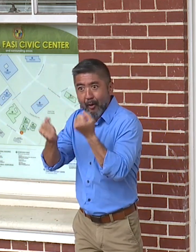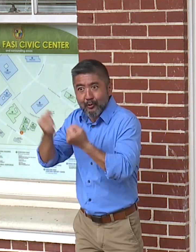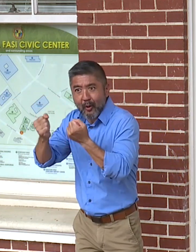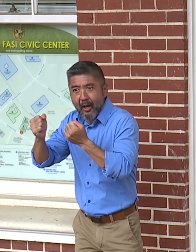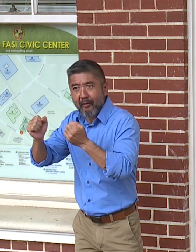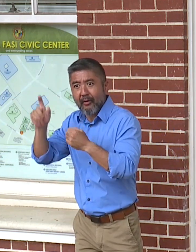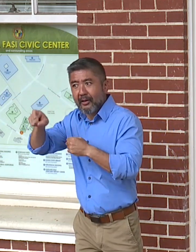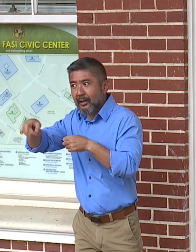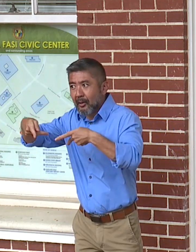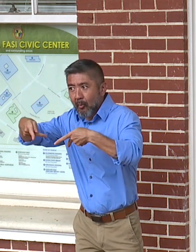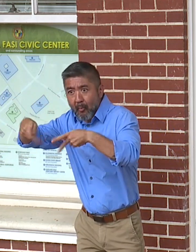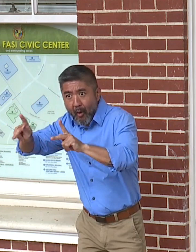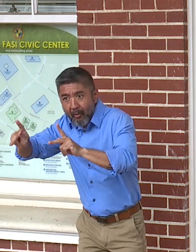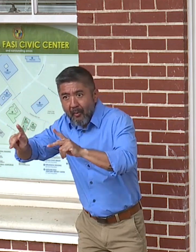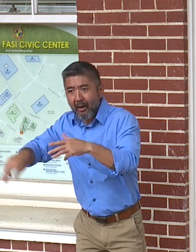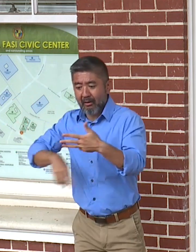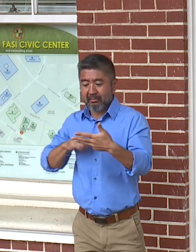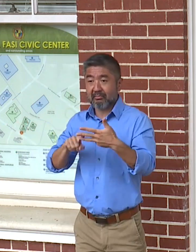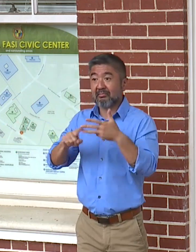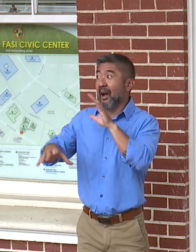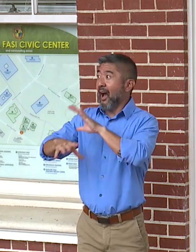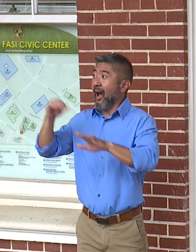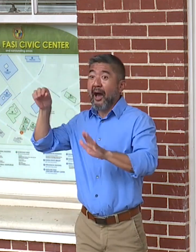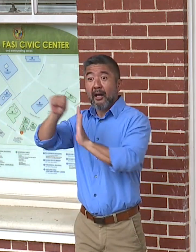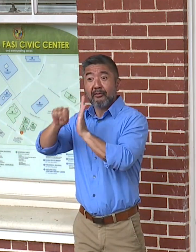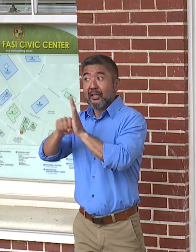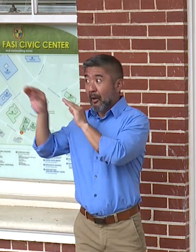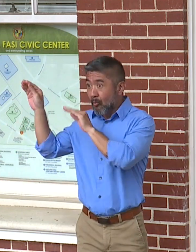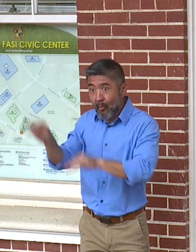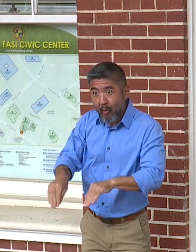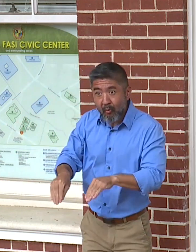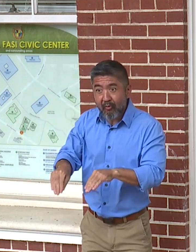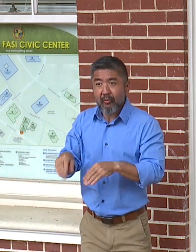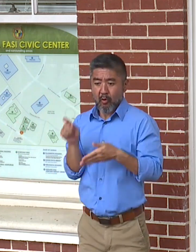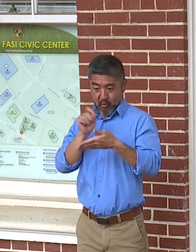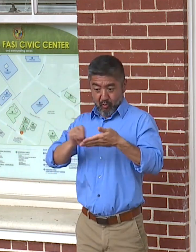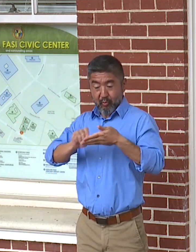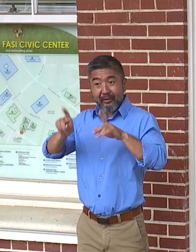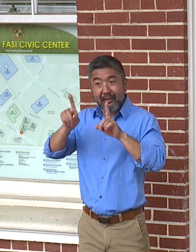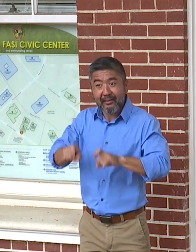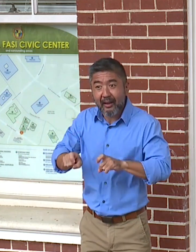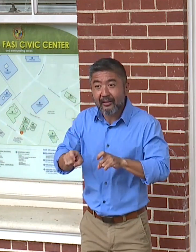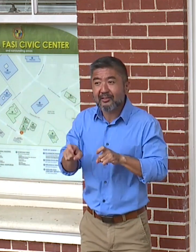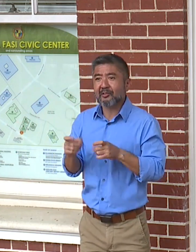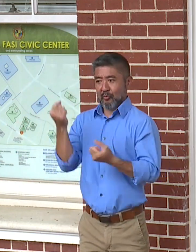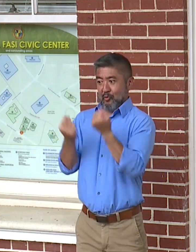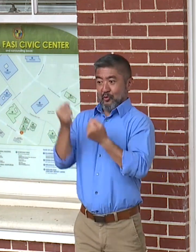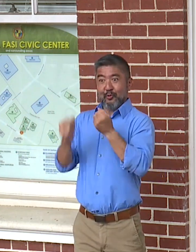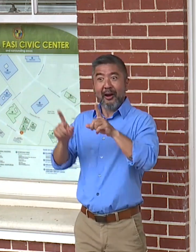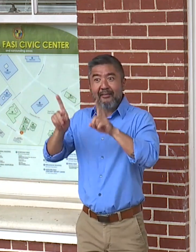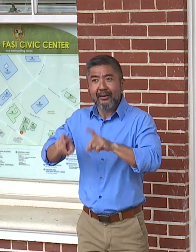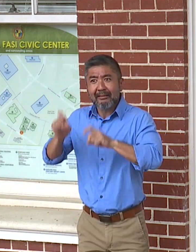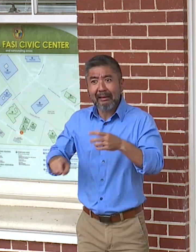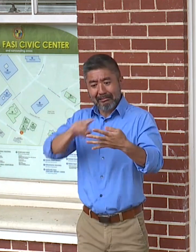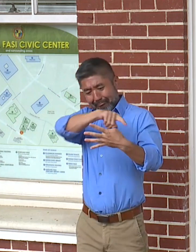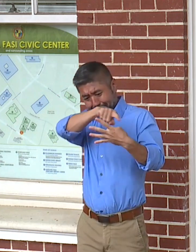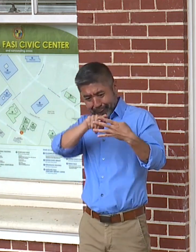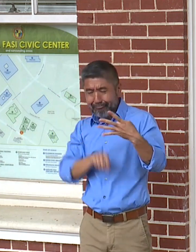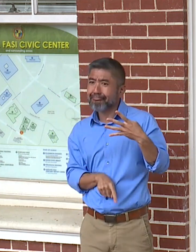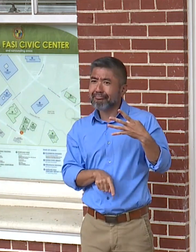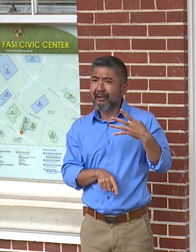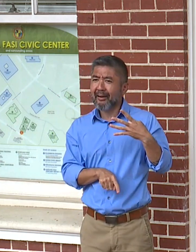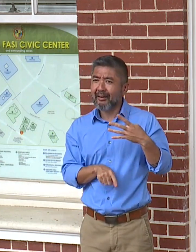out of state transfers, written test, road test. And we've tried to assist as much as possible with